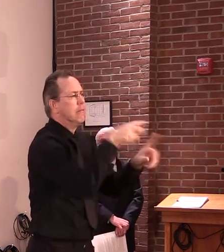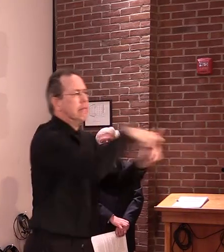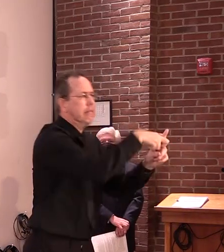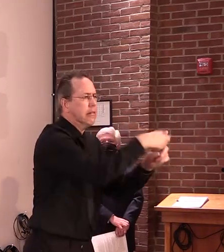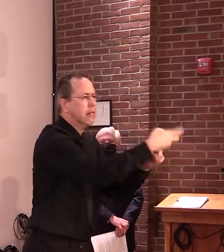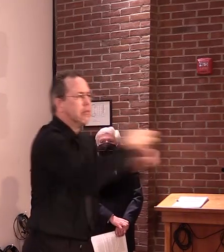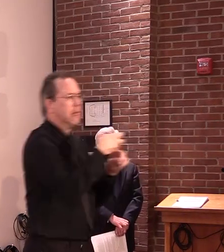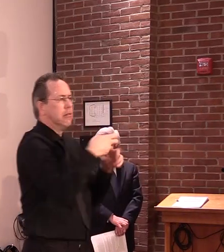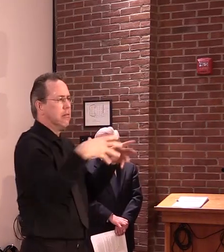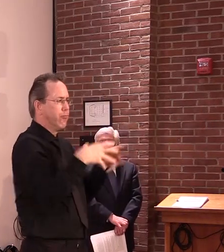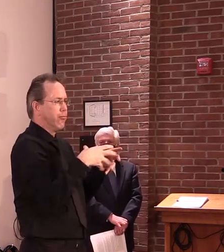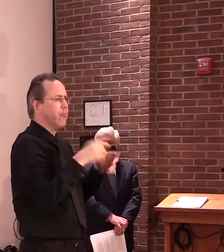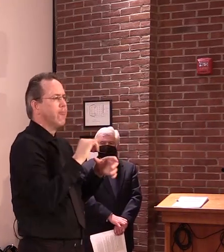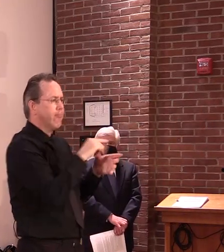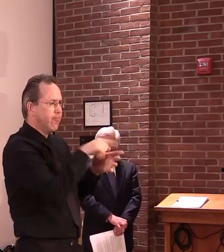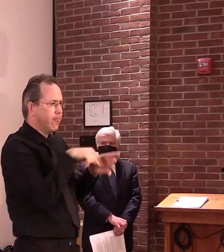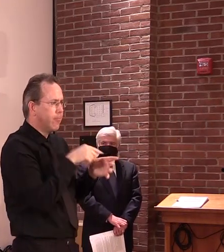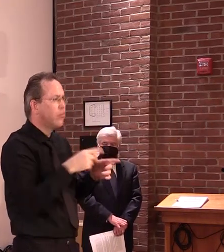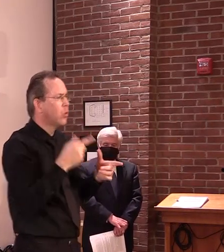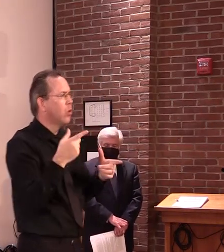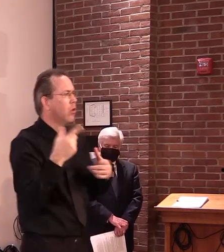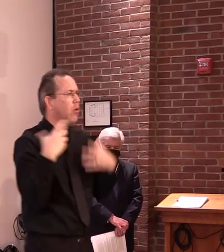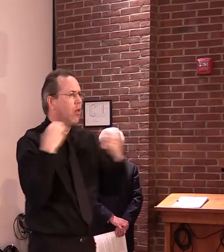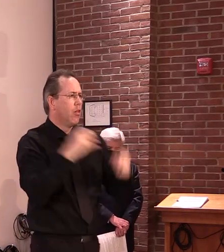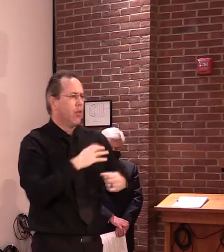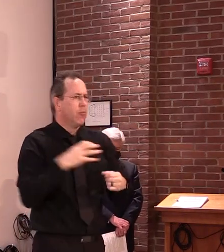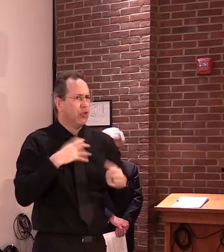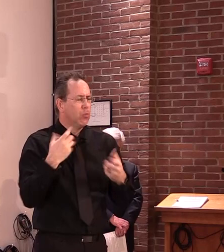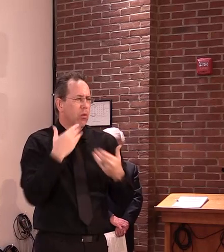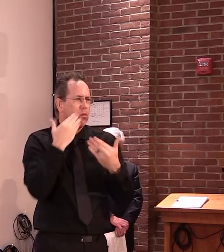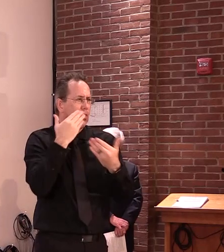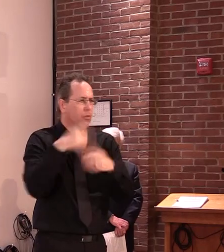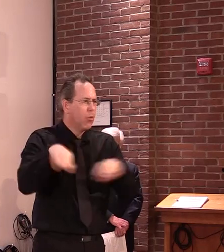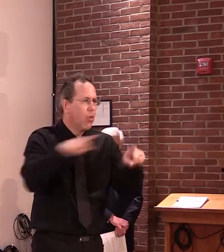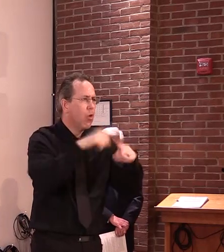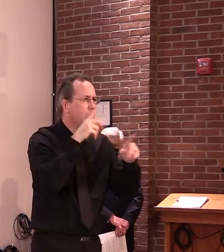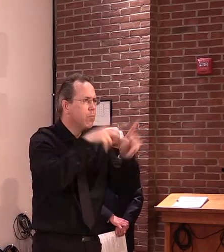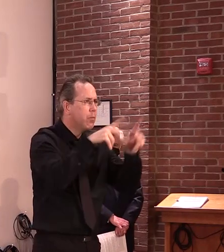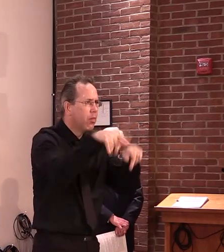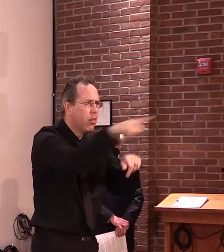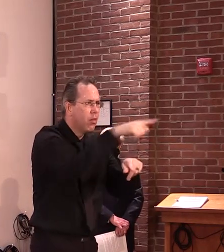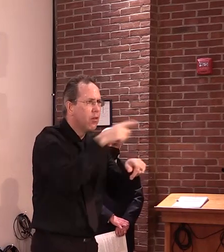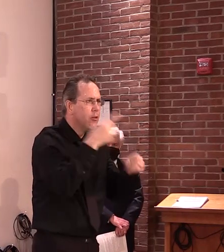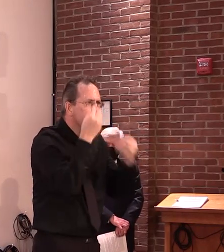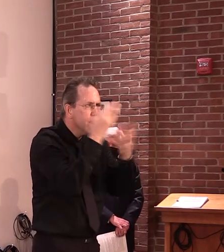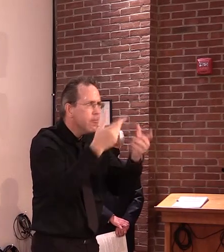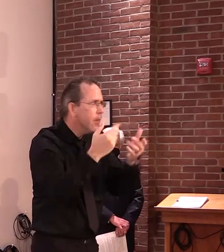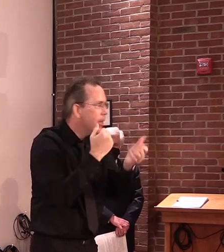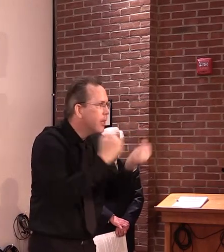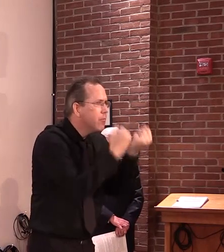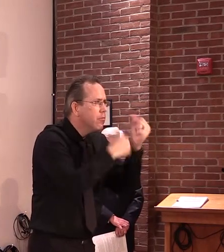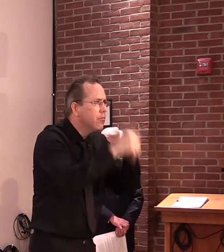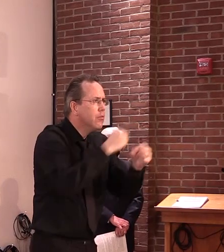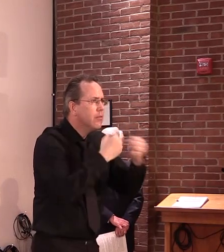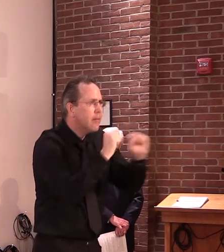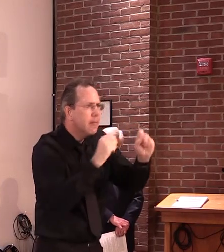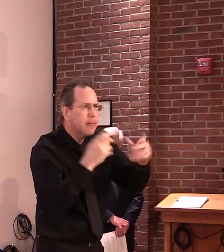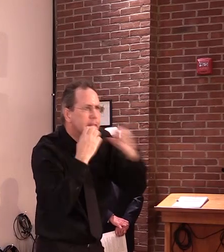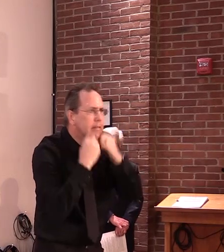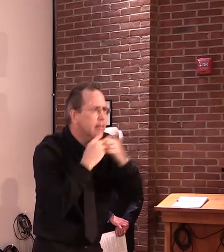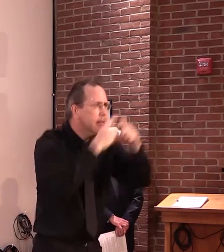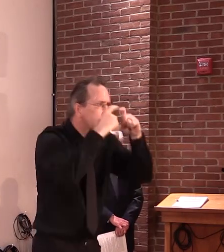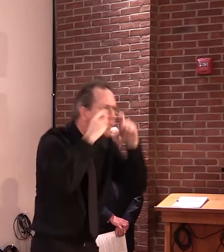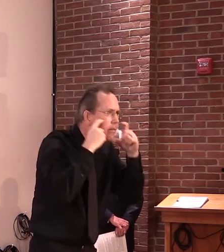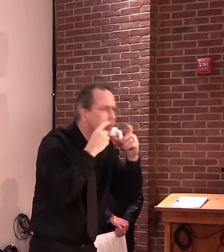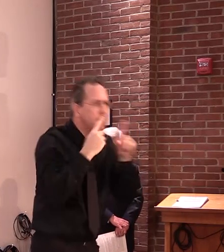wish to thank you for all that you're doing to keep yourselves and others safe and healthy. I recognize how tremendous